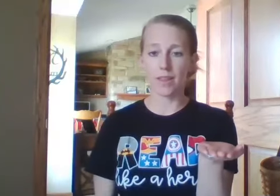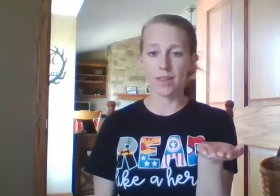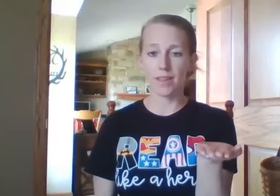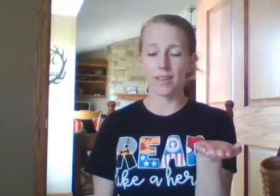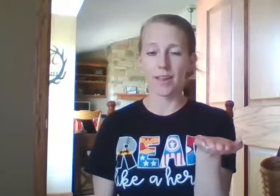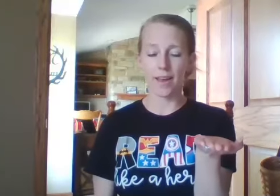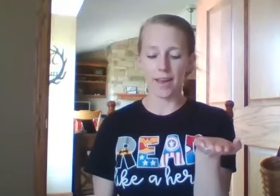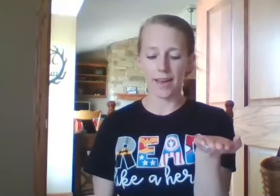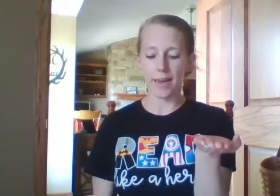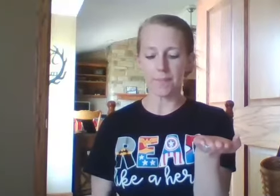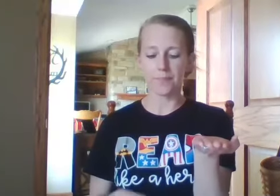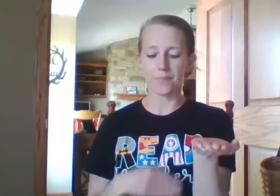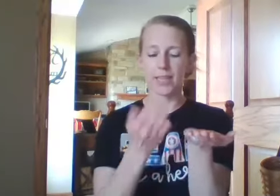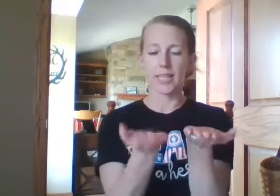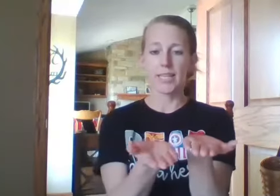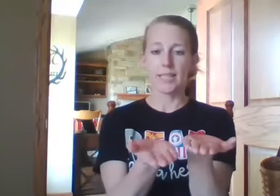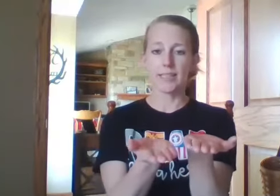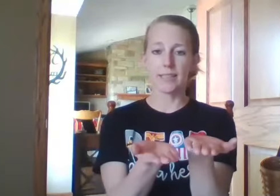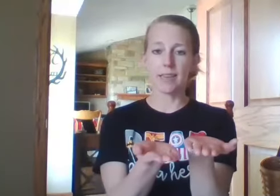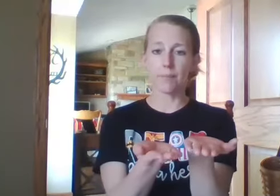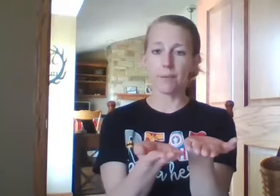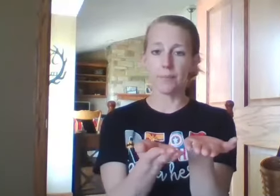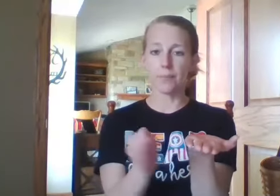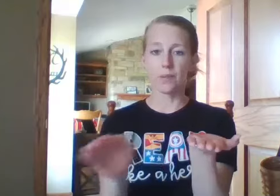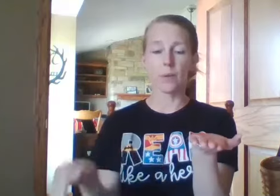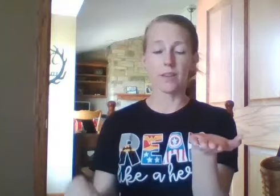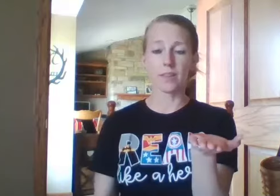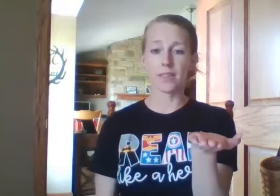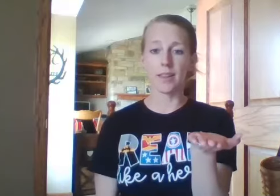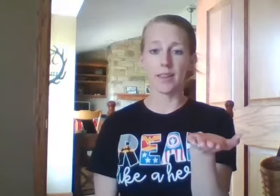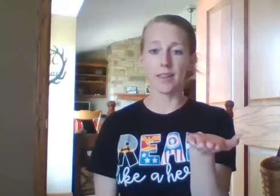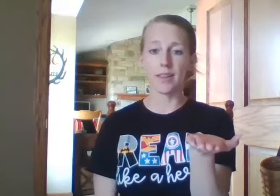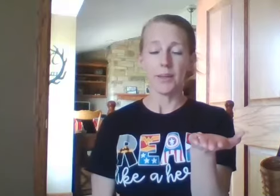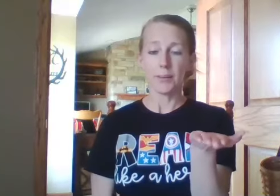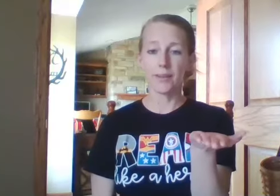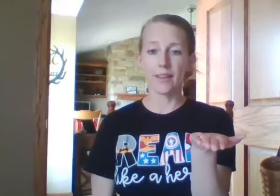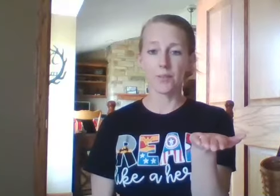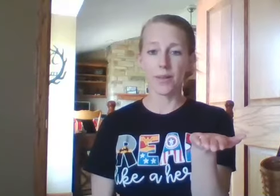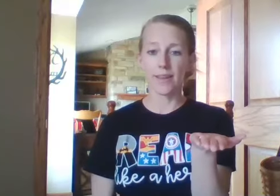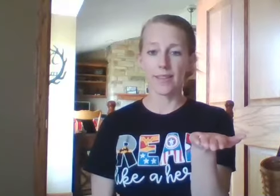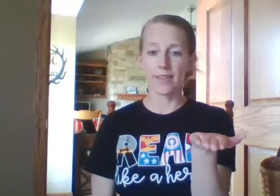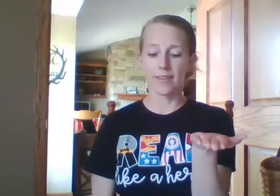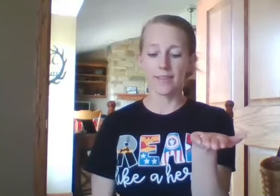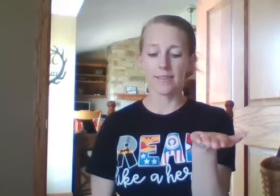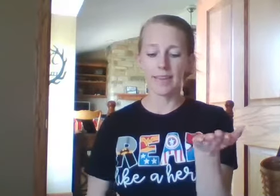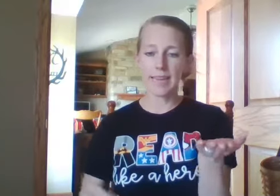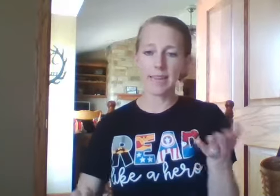aim. Sleep. Without soul, we're left with eat.